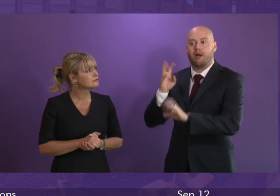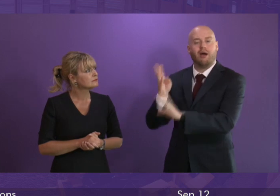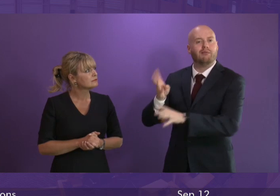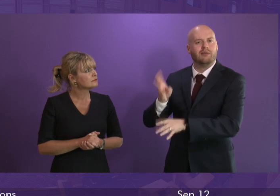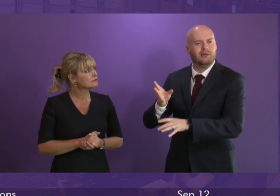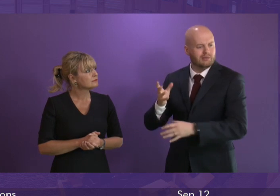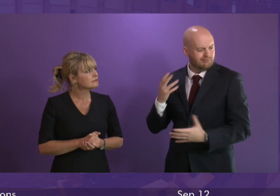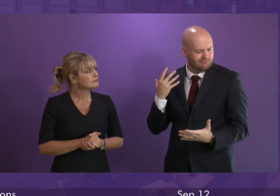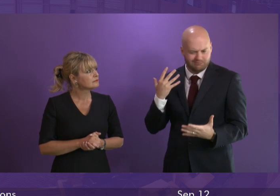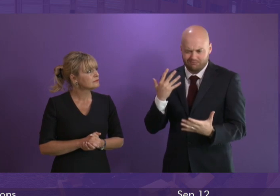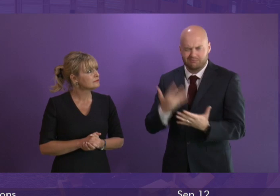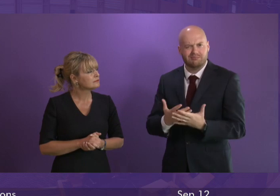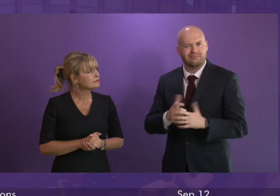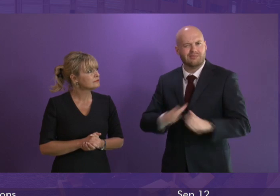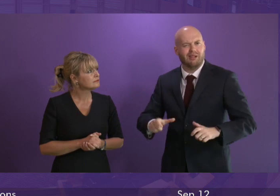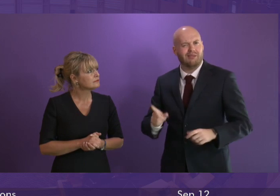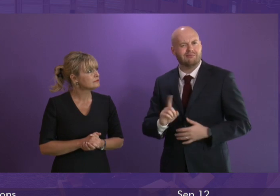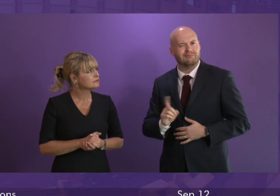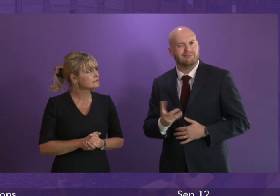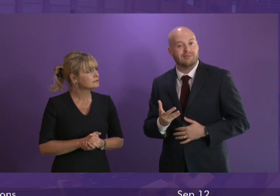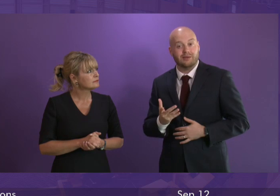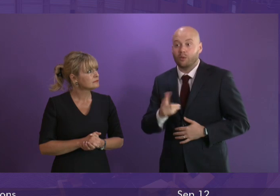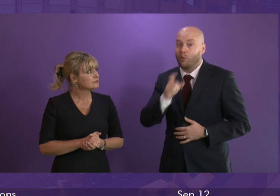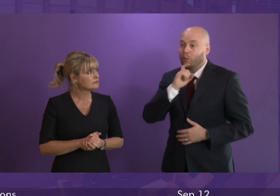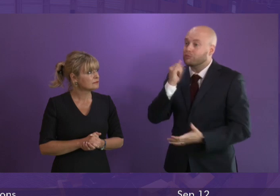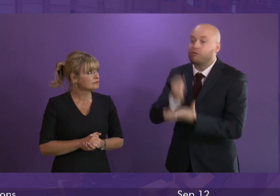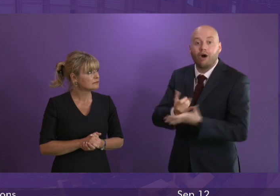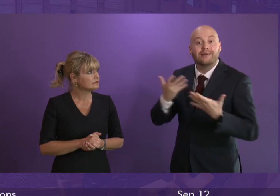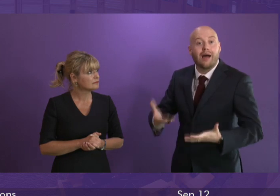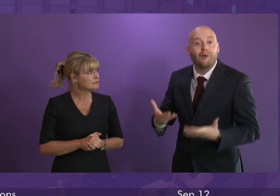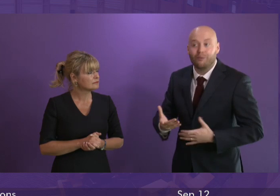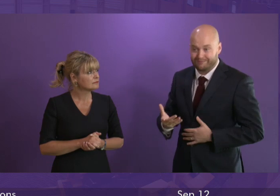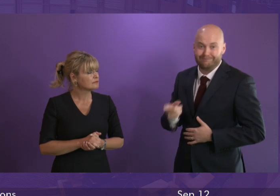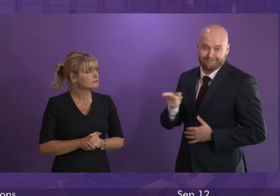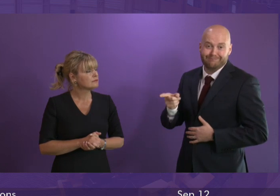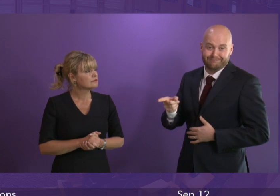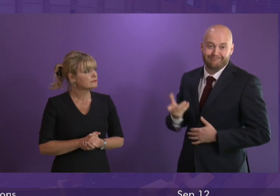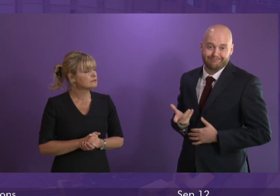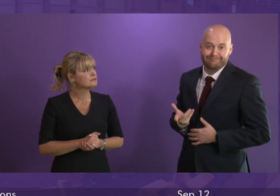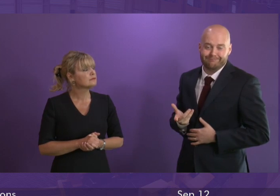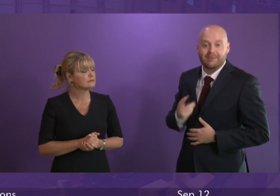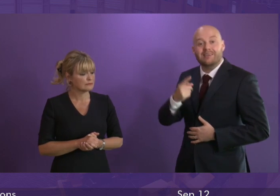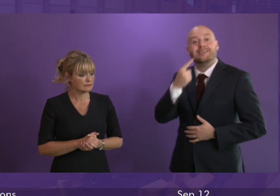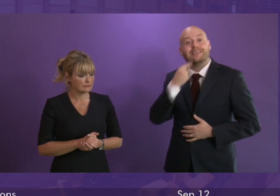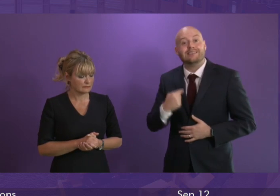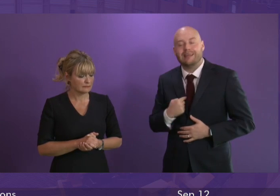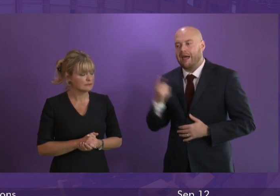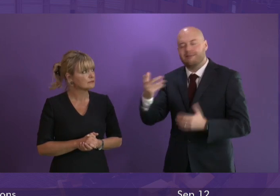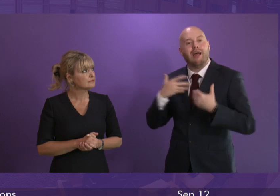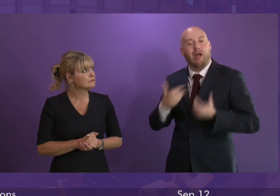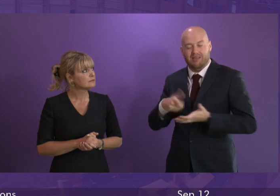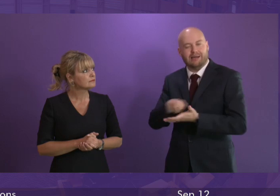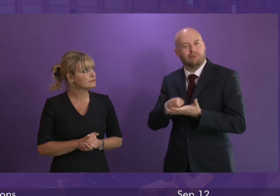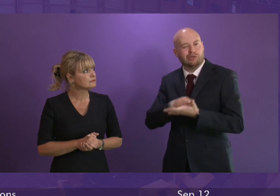So we know who is wide of the mark now. Yesterday, the Cabinet Secretary for Health was forced to come to this